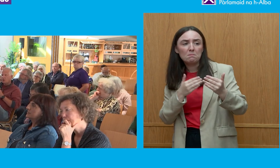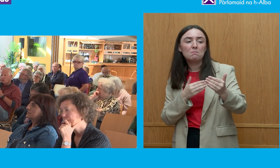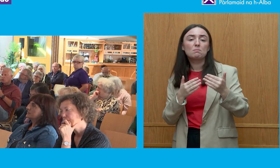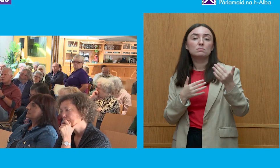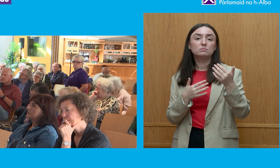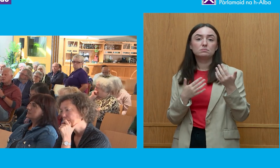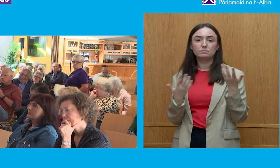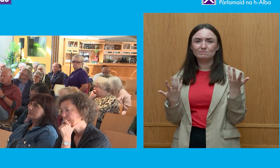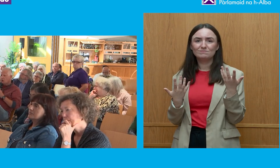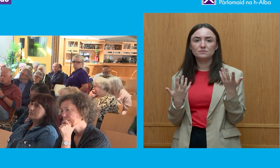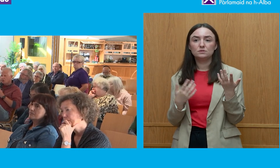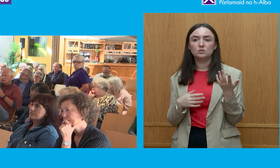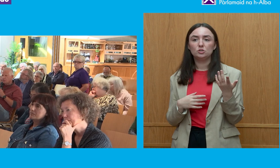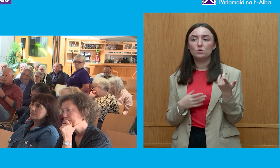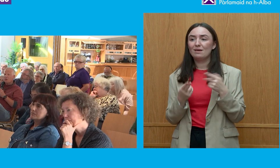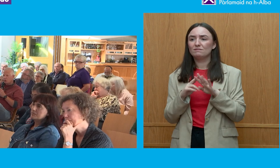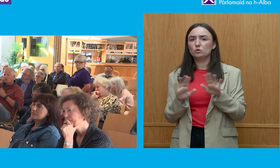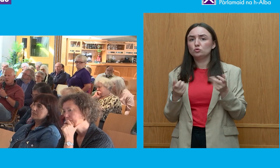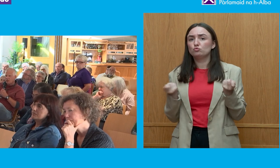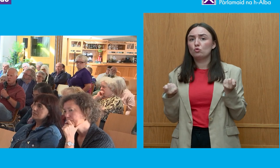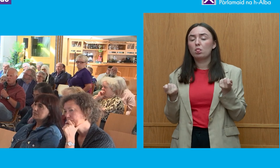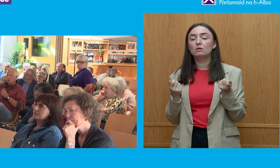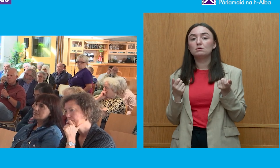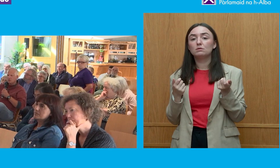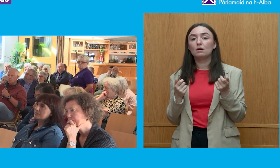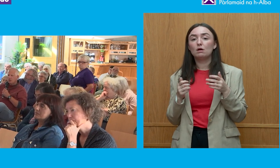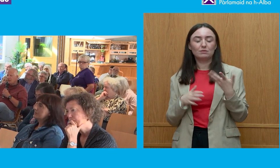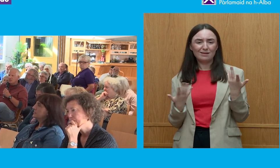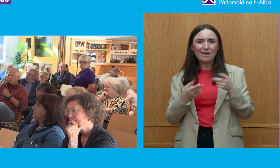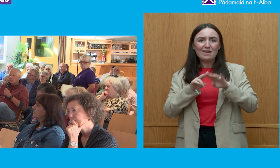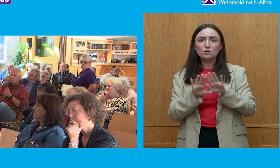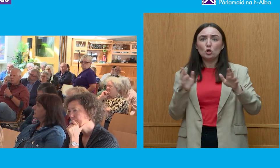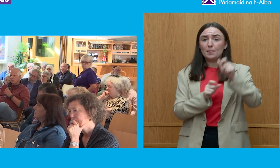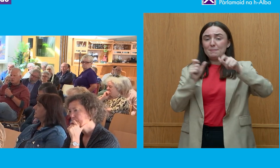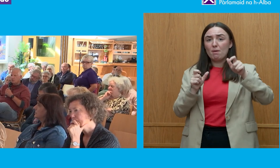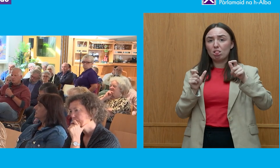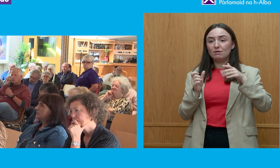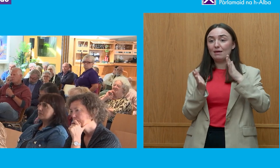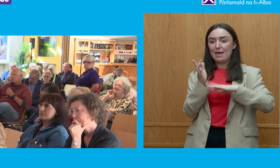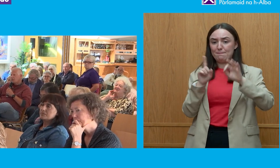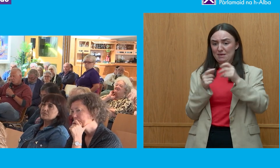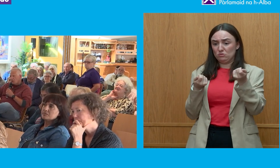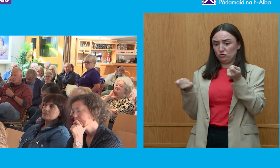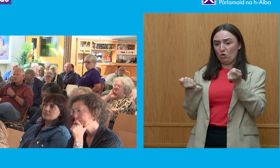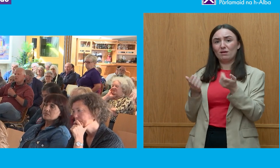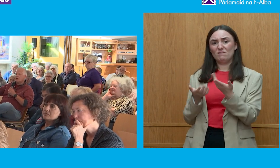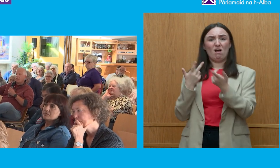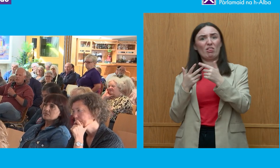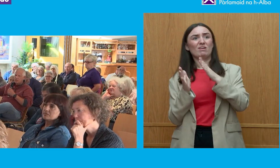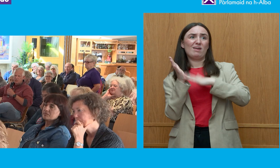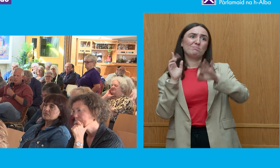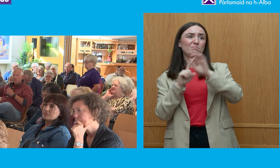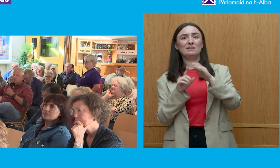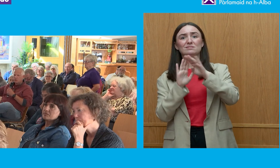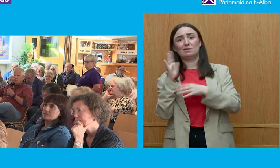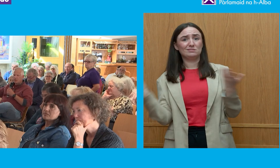everything up wasn't in control of the people who they're trying to control it makes no sense to me at all other people like police come for the